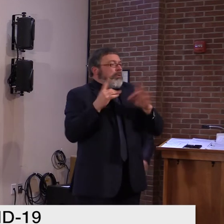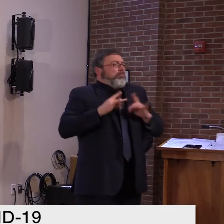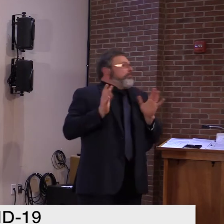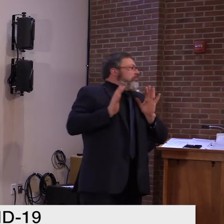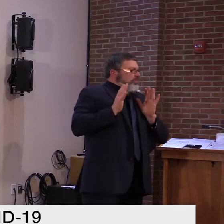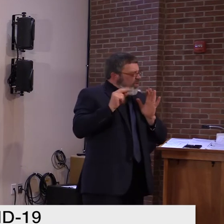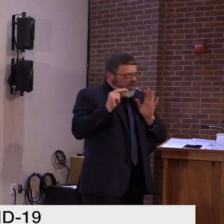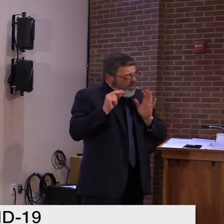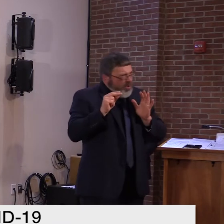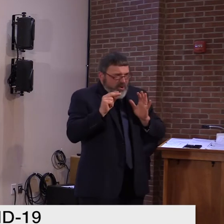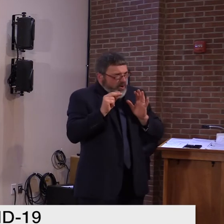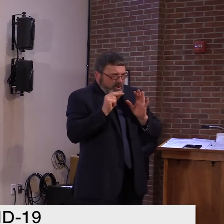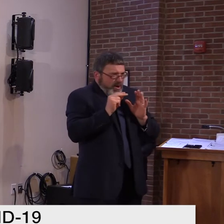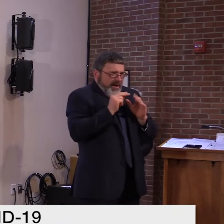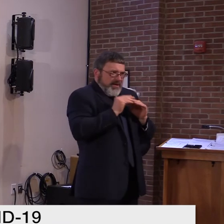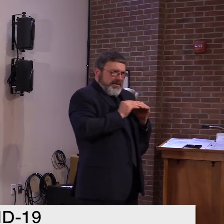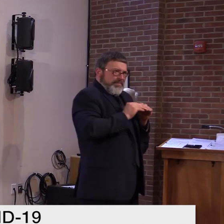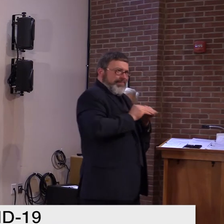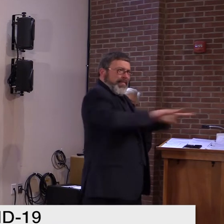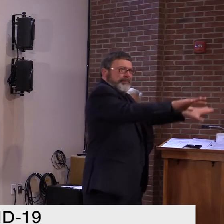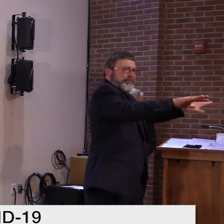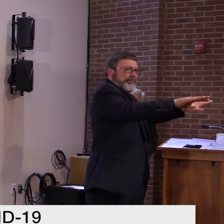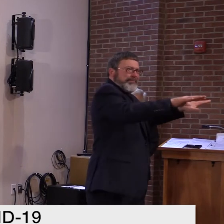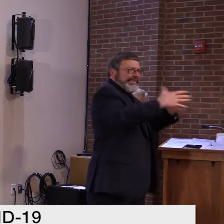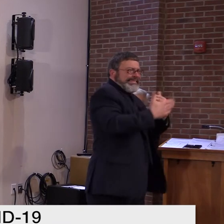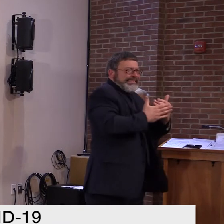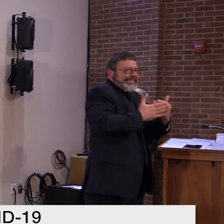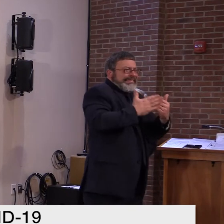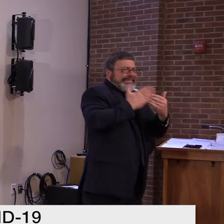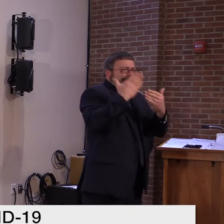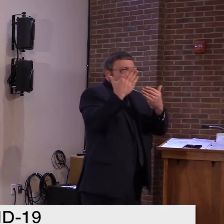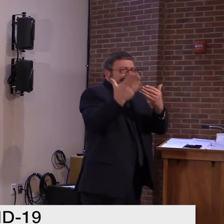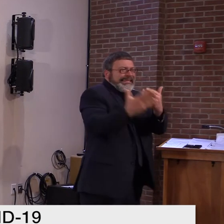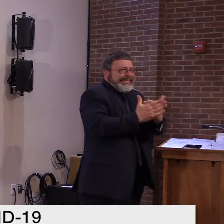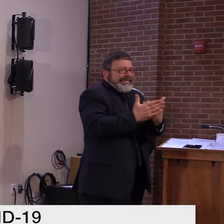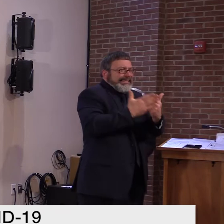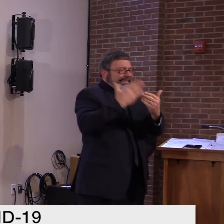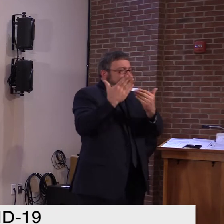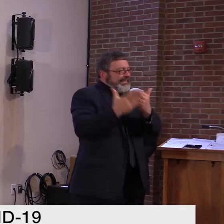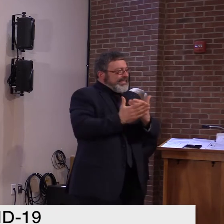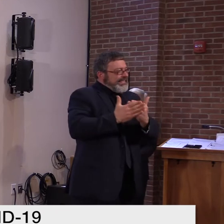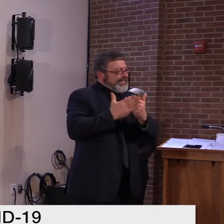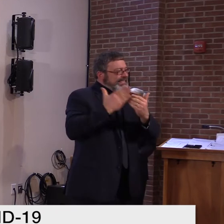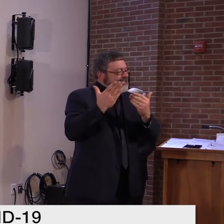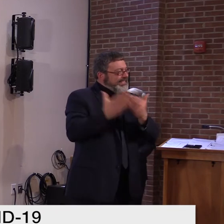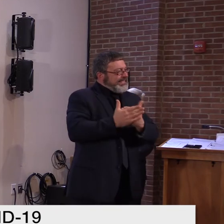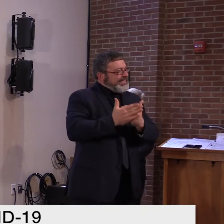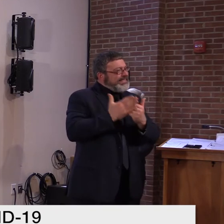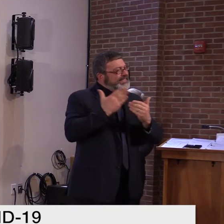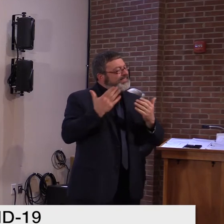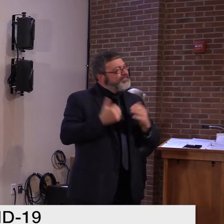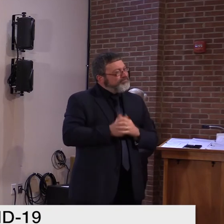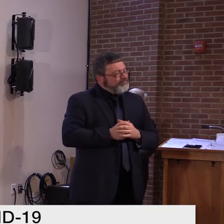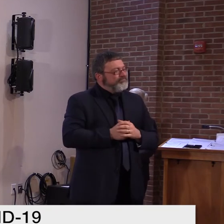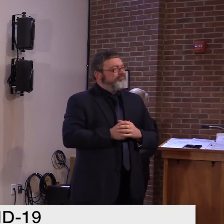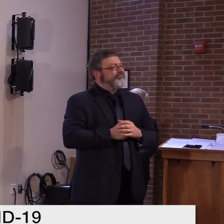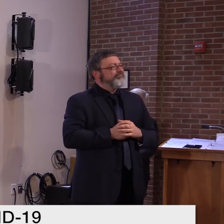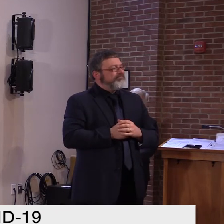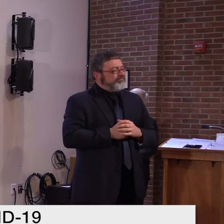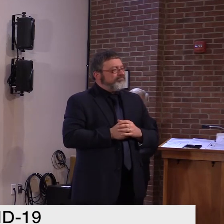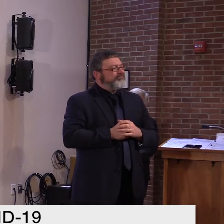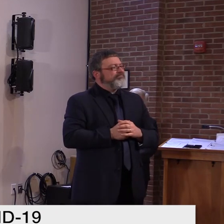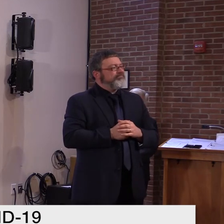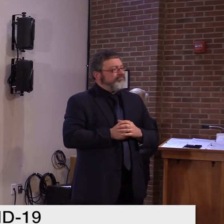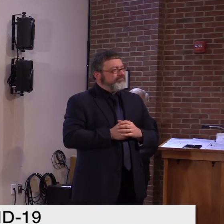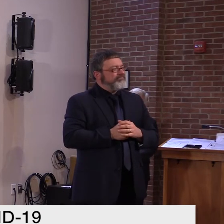that's what happens. So it's not all by someone not doing the right